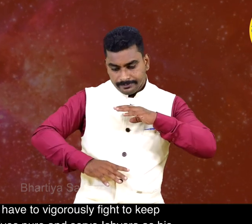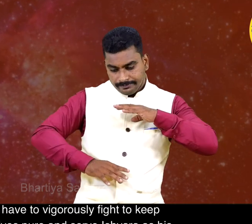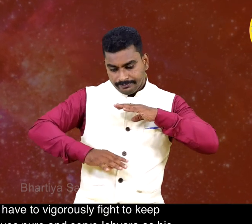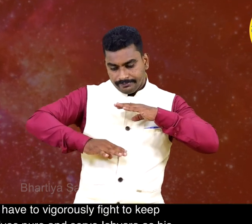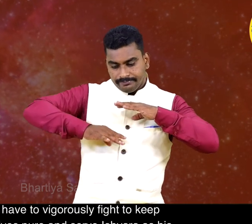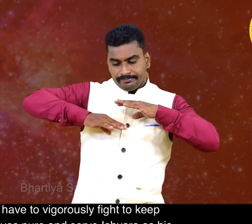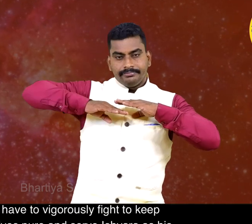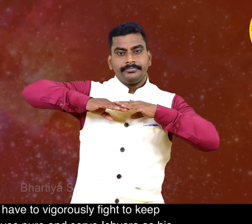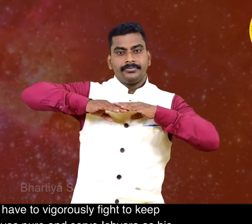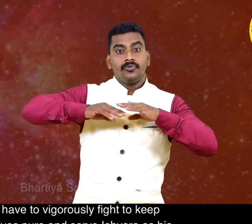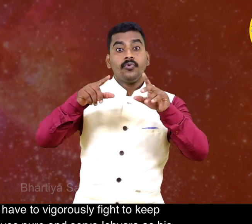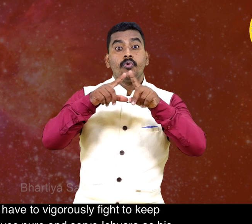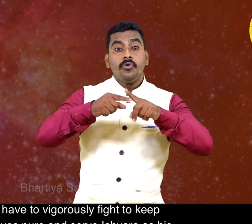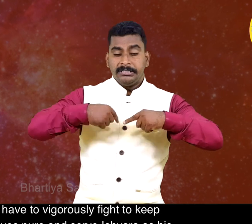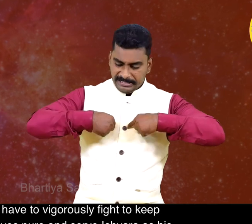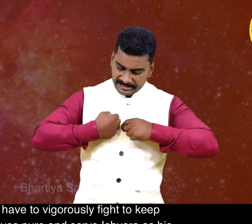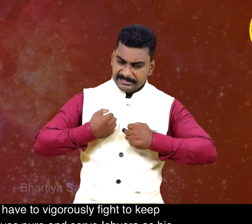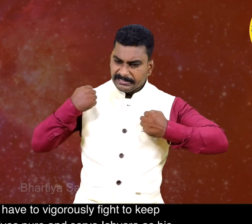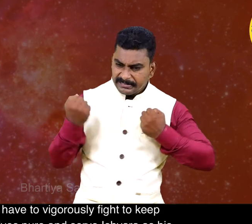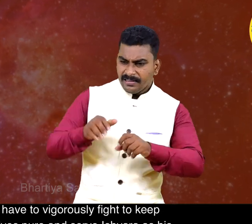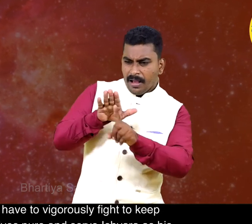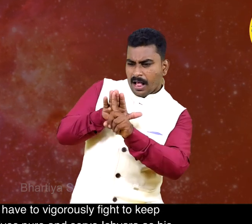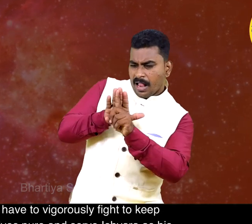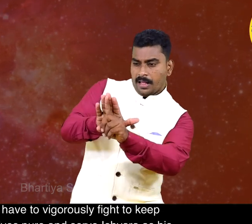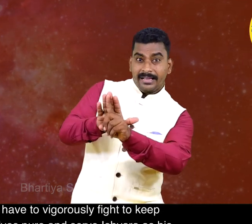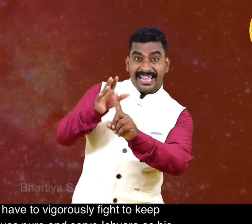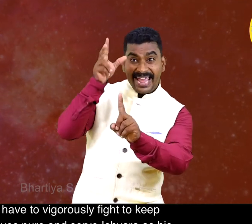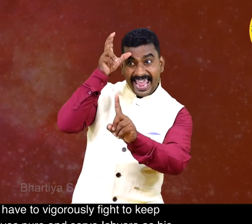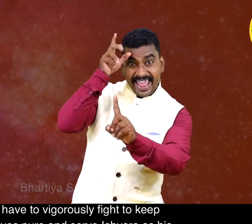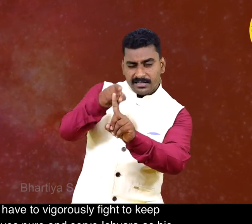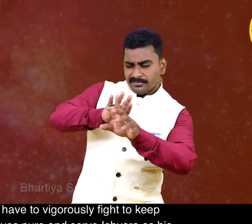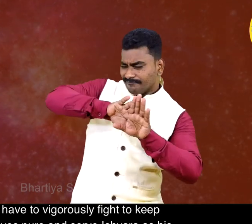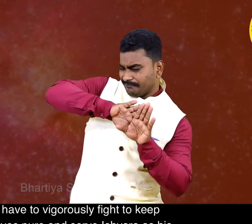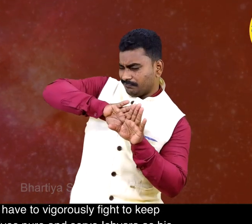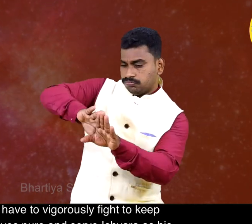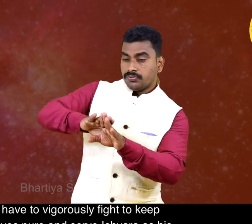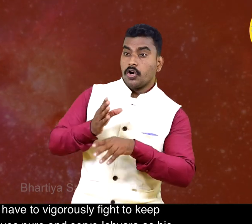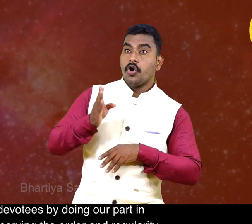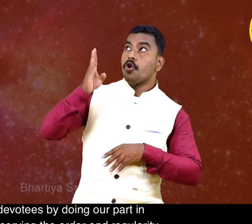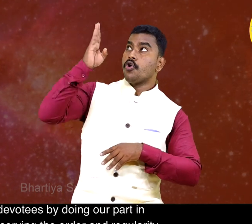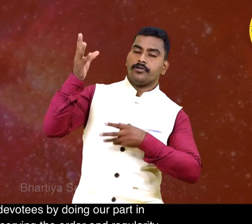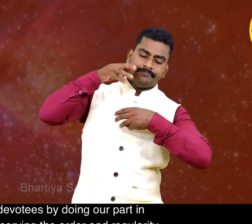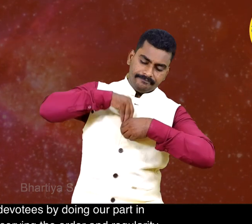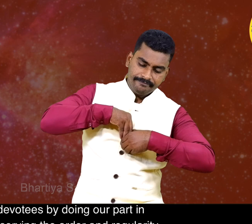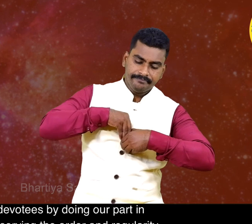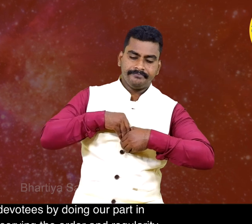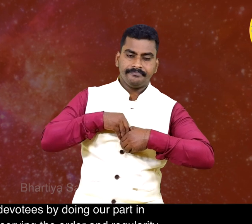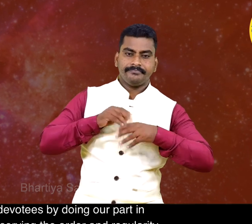vigorously fight to keep ourselves pure and serve Ishwara and his devotees by doing